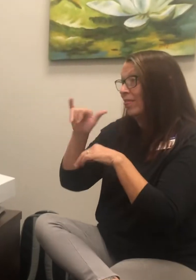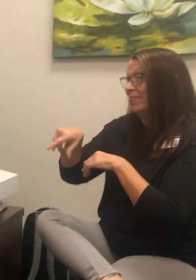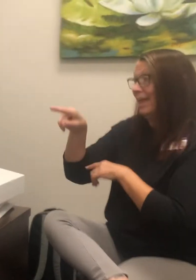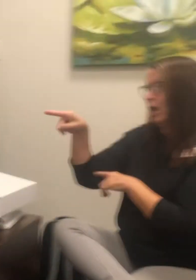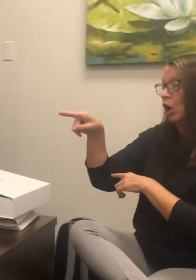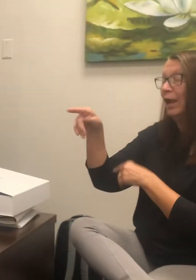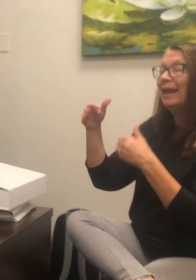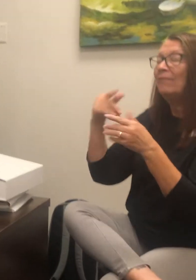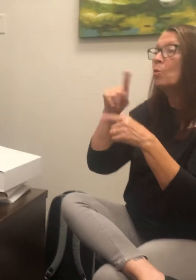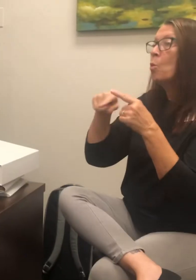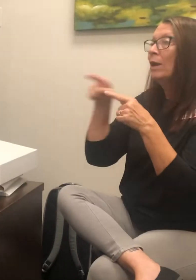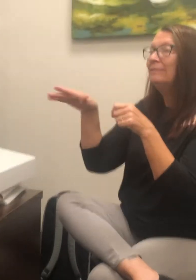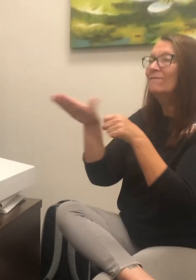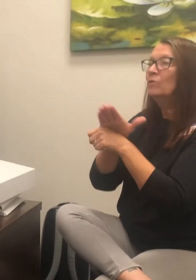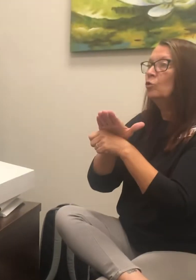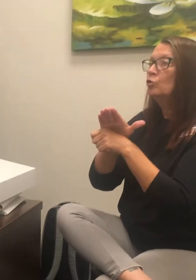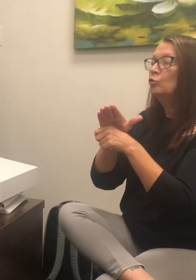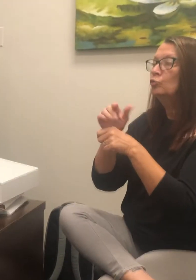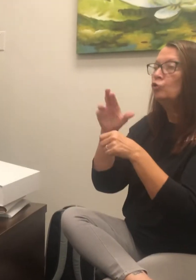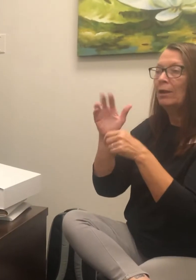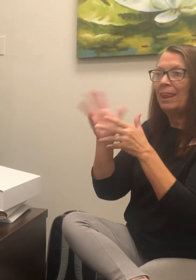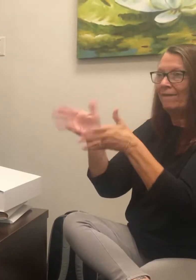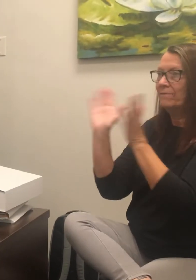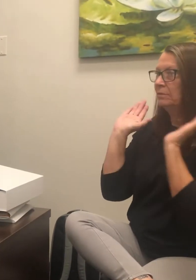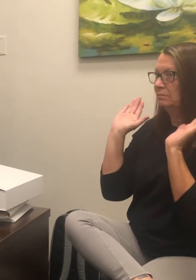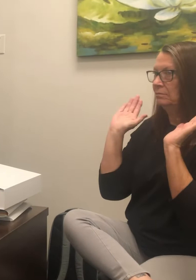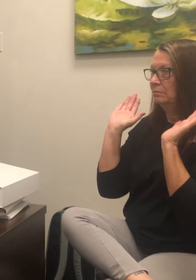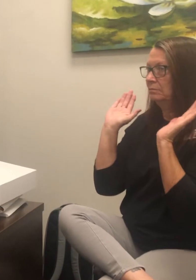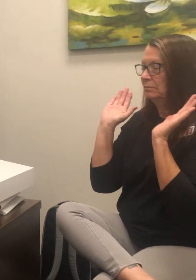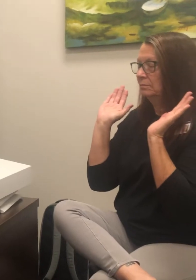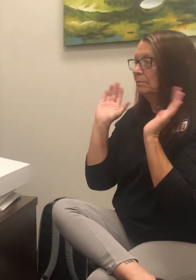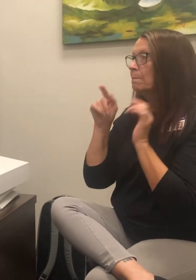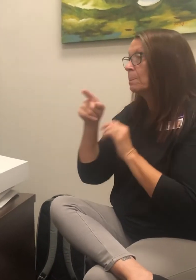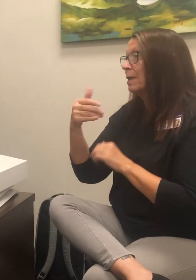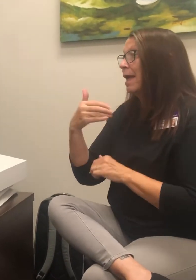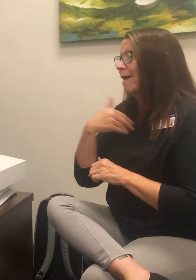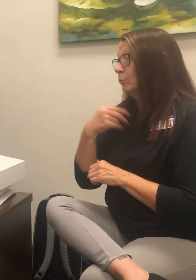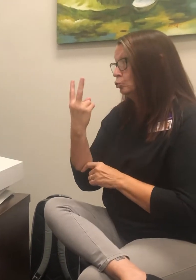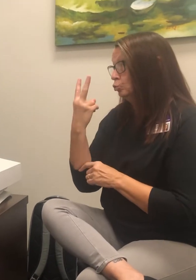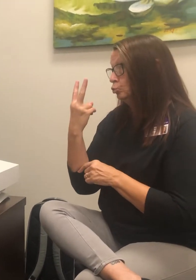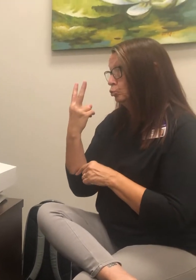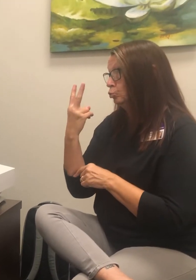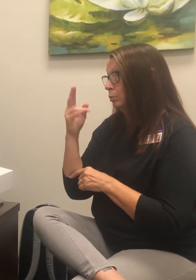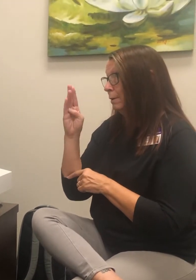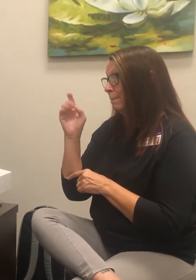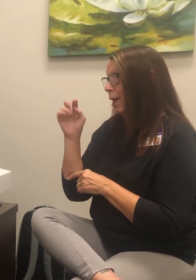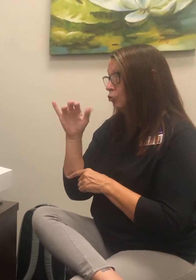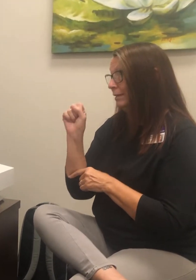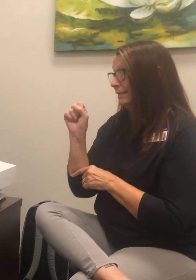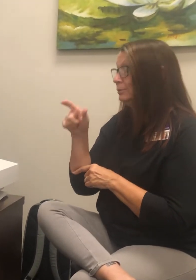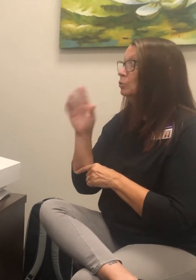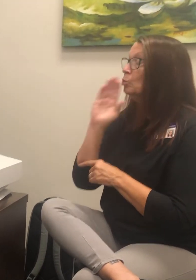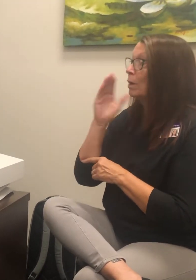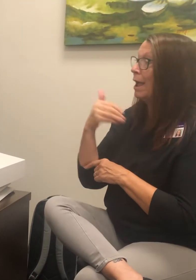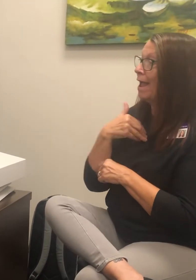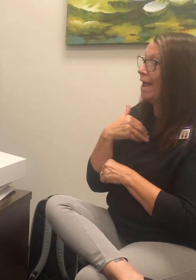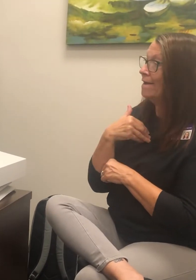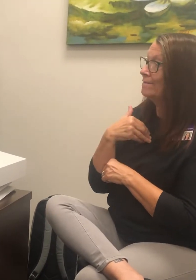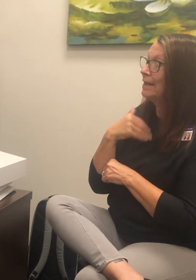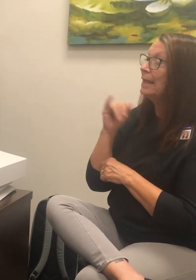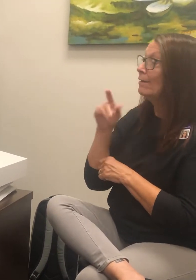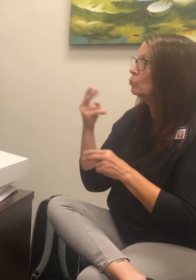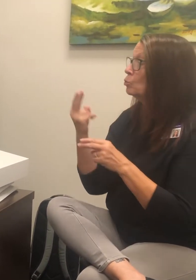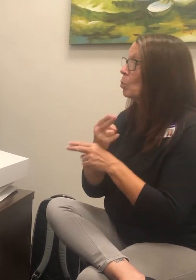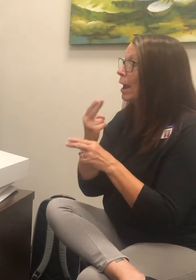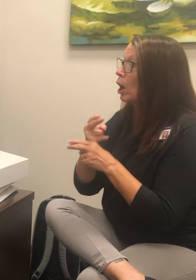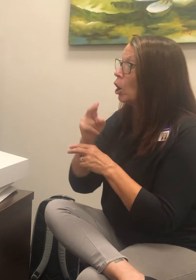even when it's fully charged and you have two batteries and you will have if